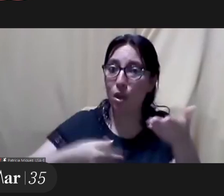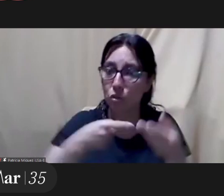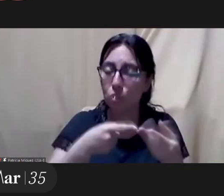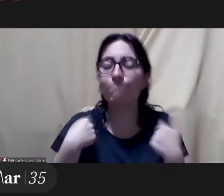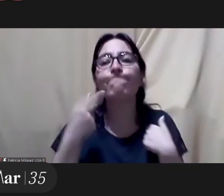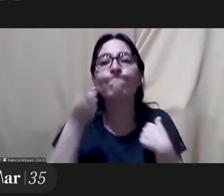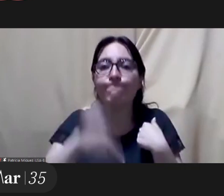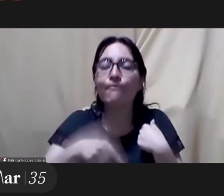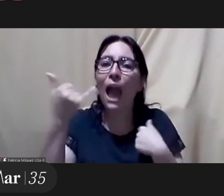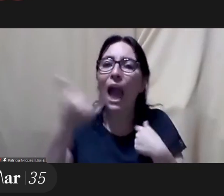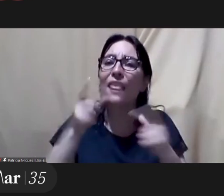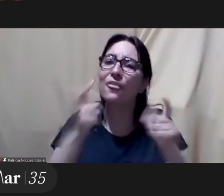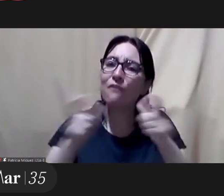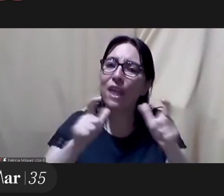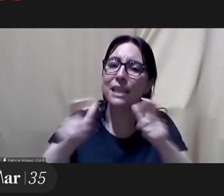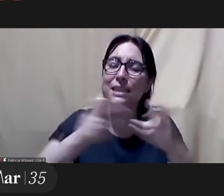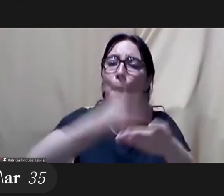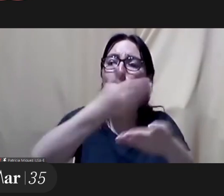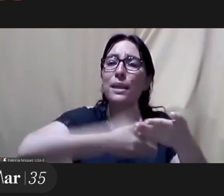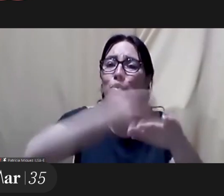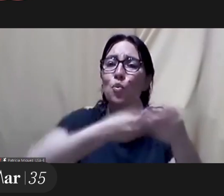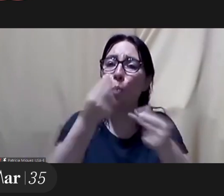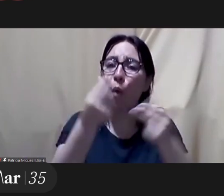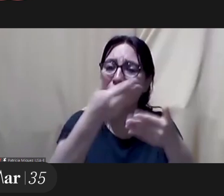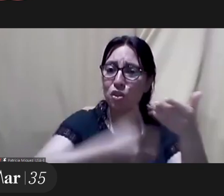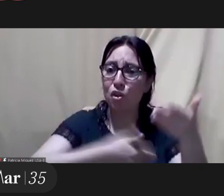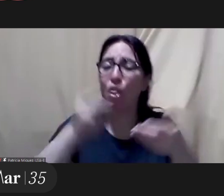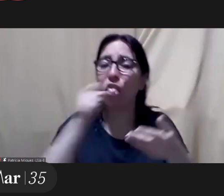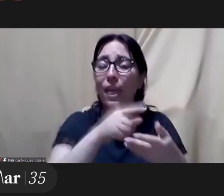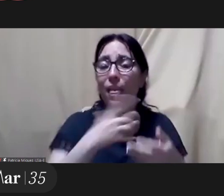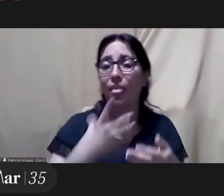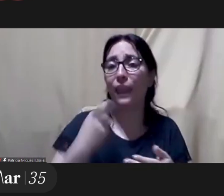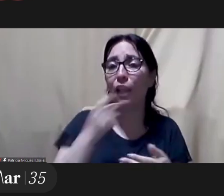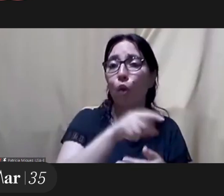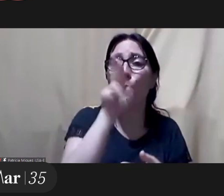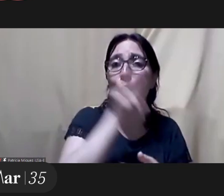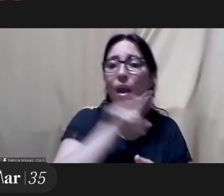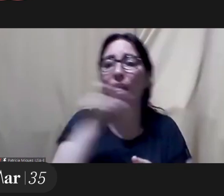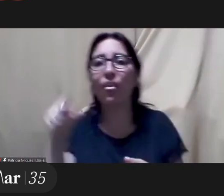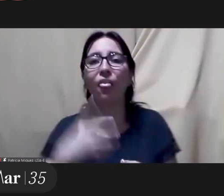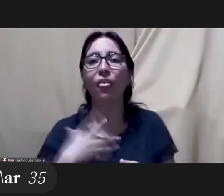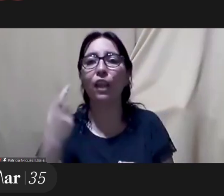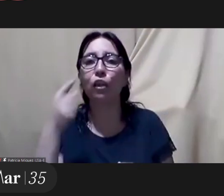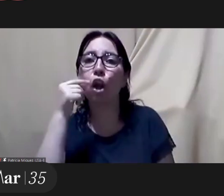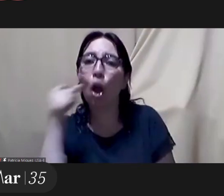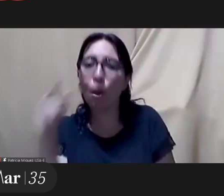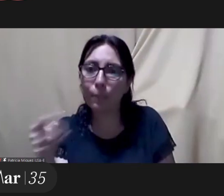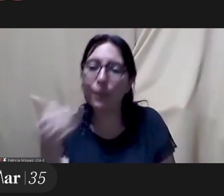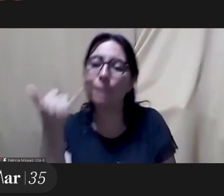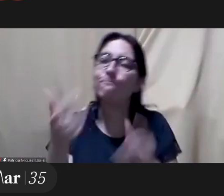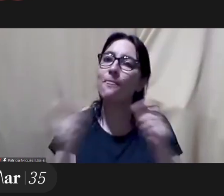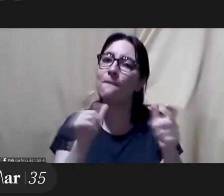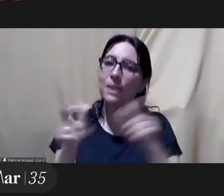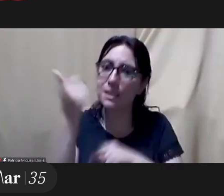big difference between budgets for films directed by men and films directed by women there are more